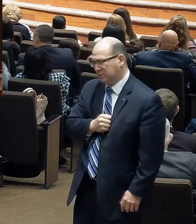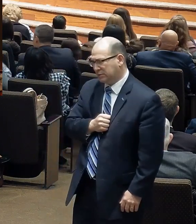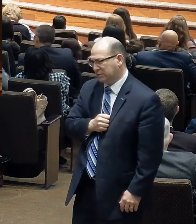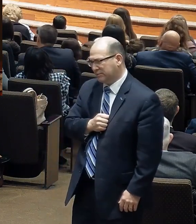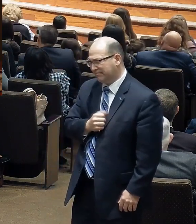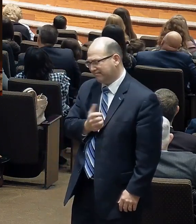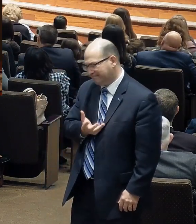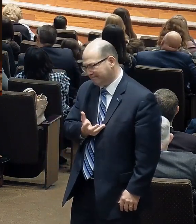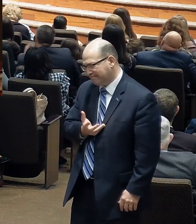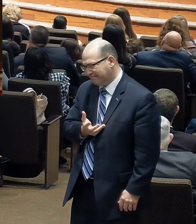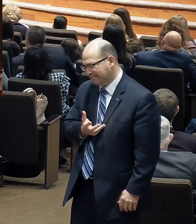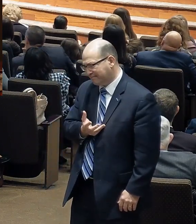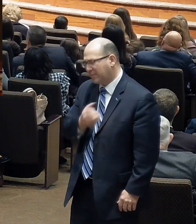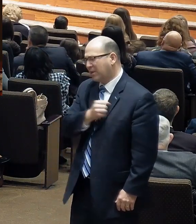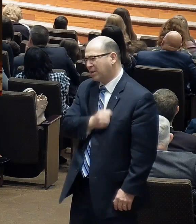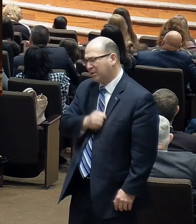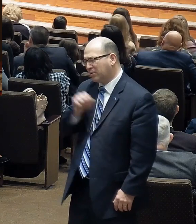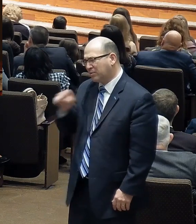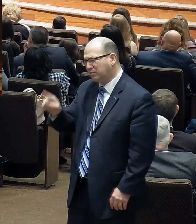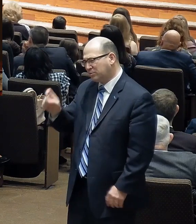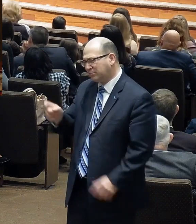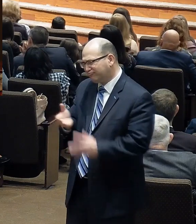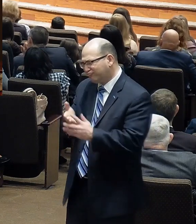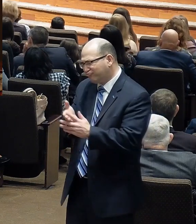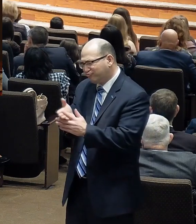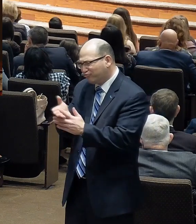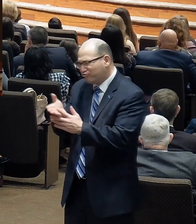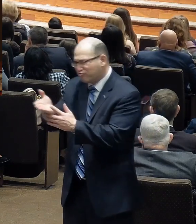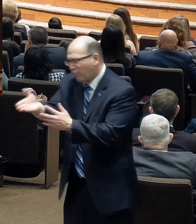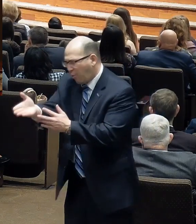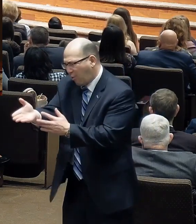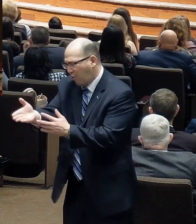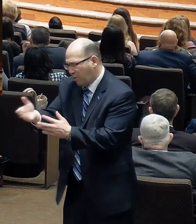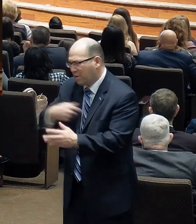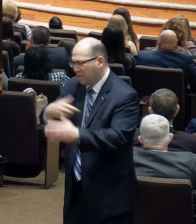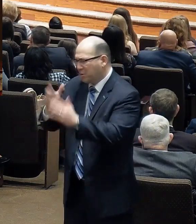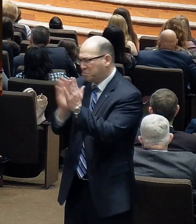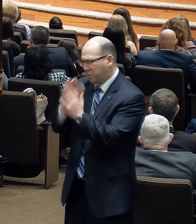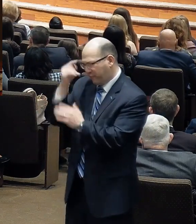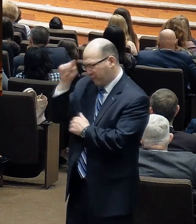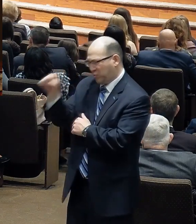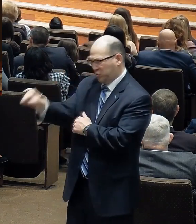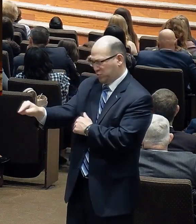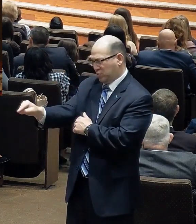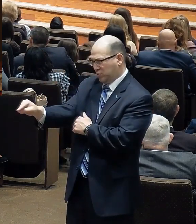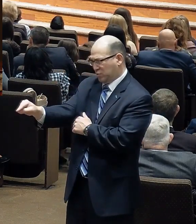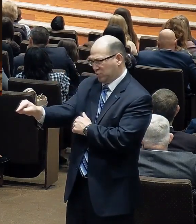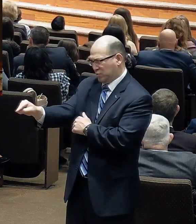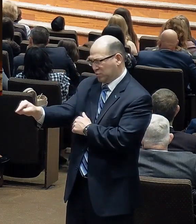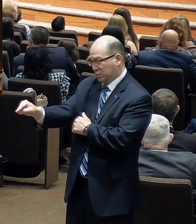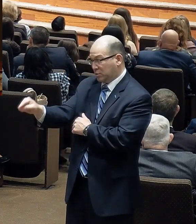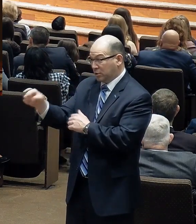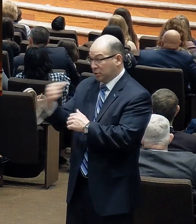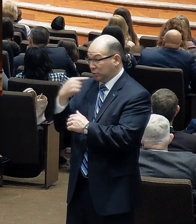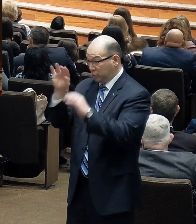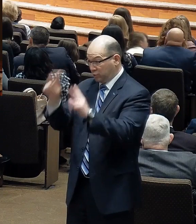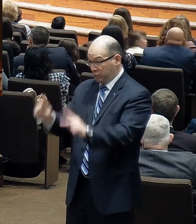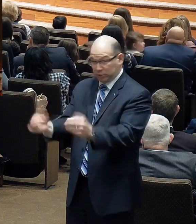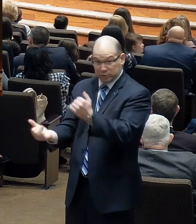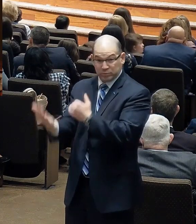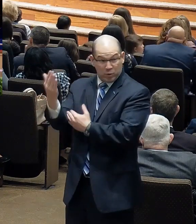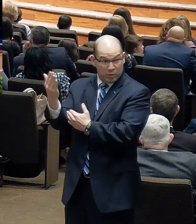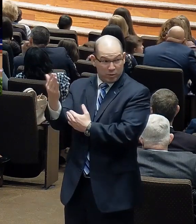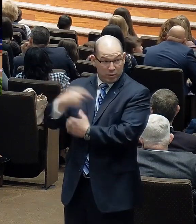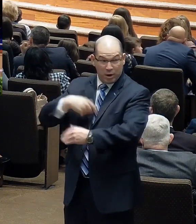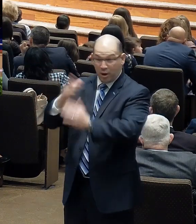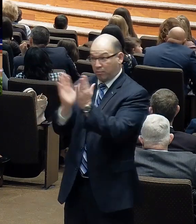I'm sorry you have to go through that. Boy, I'm praying for you. I told somebody just this morning, I prayed with someone in the lobby of our church. They told me what they were going, and